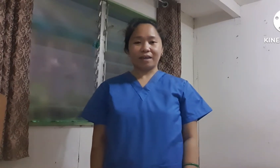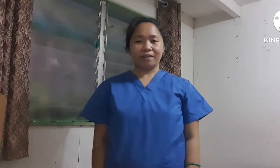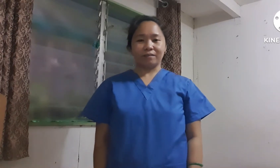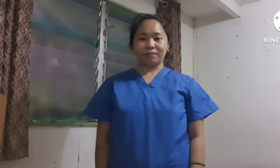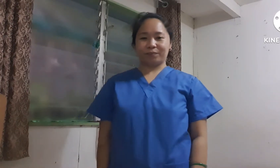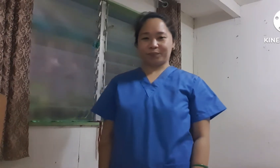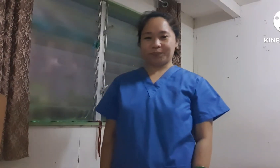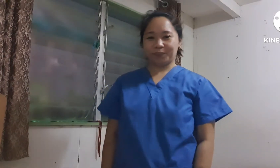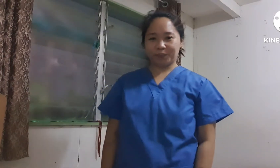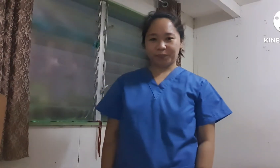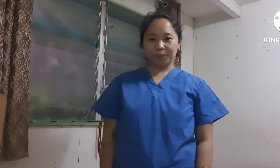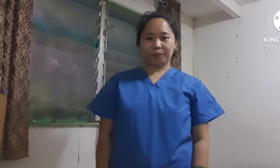Can.